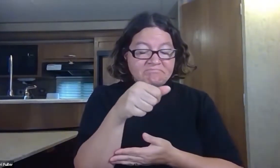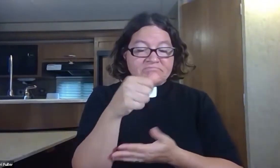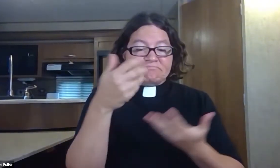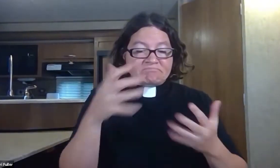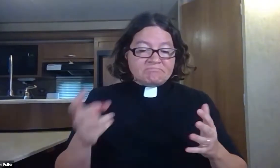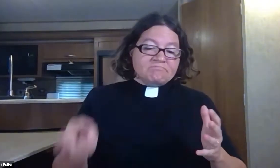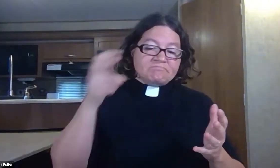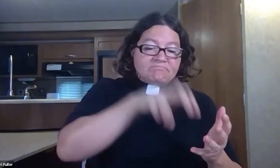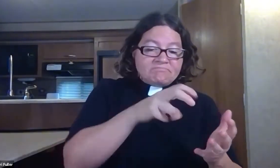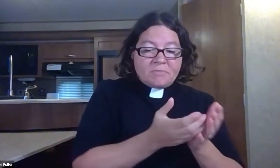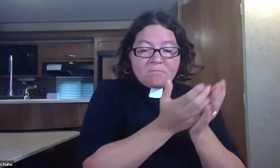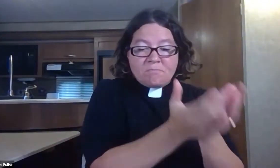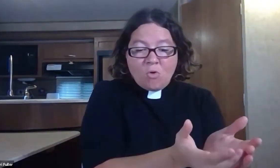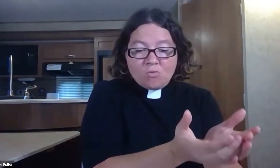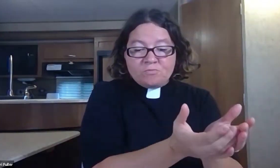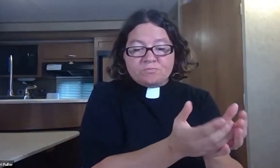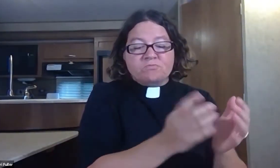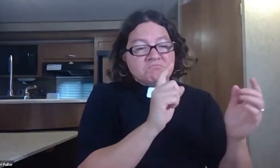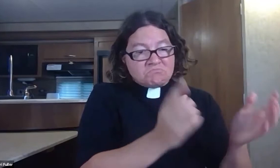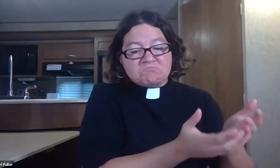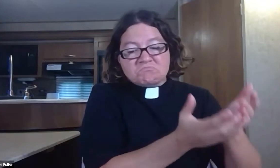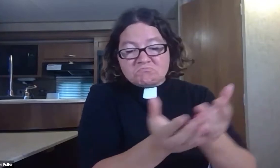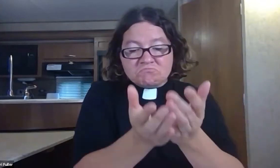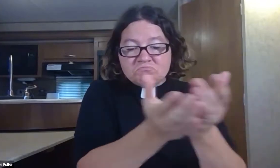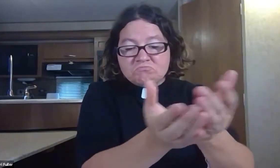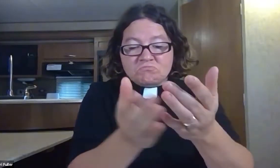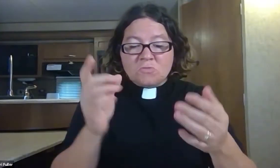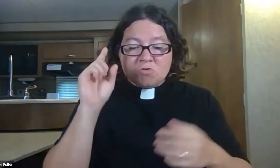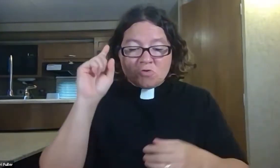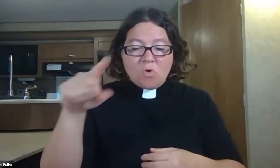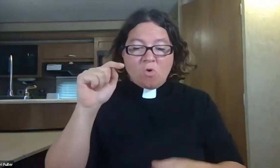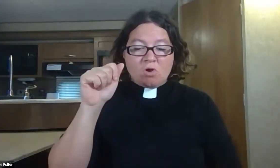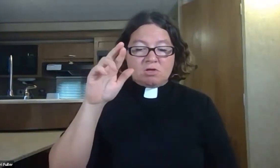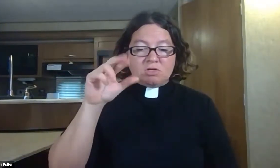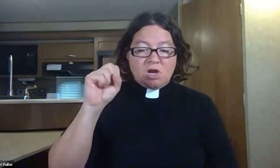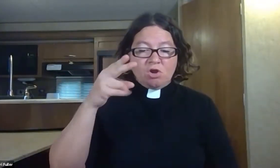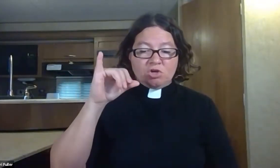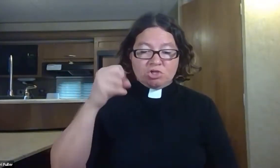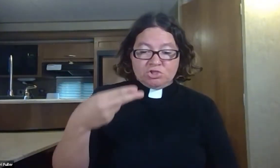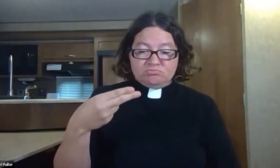Jonah paid the fare and went aboard to go with them to Tarshish, away from the Lord.